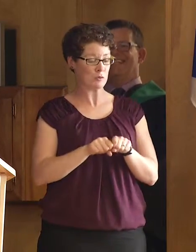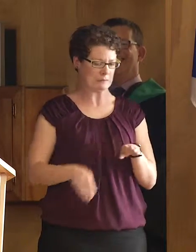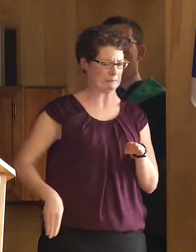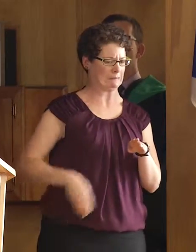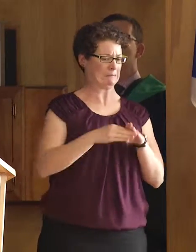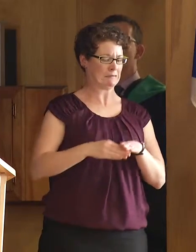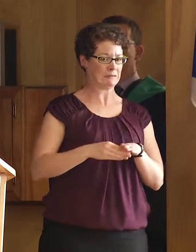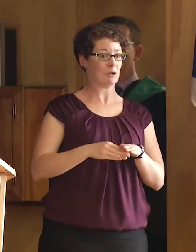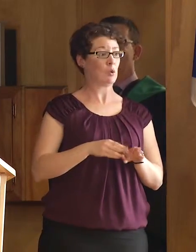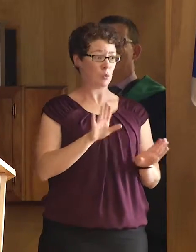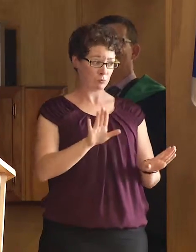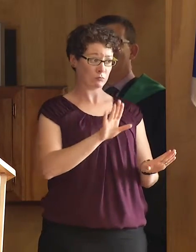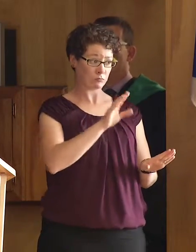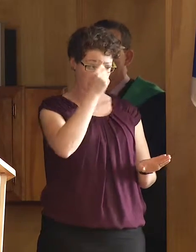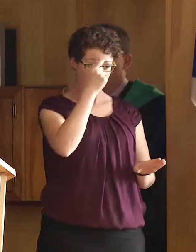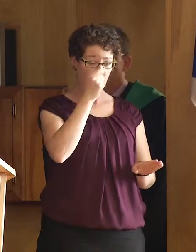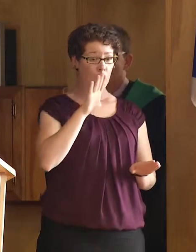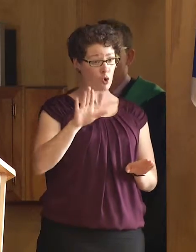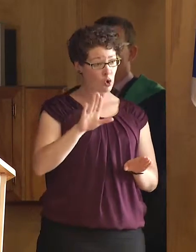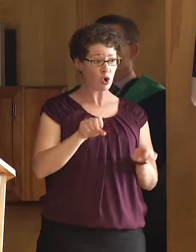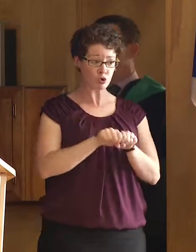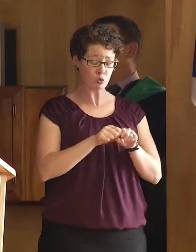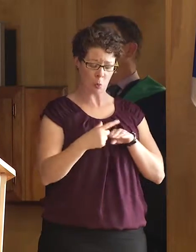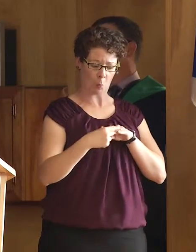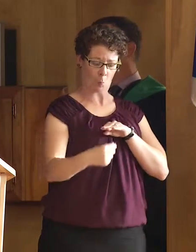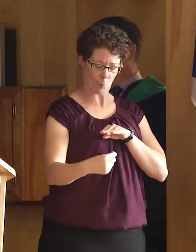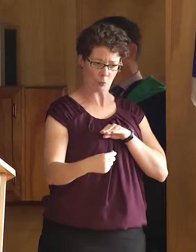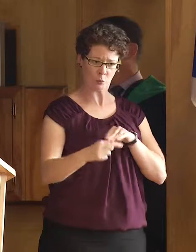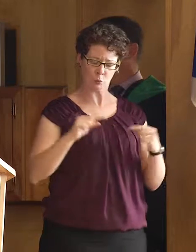and trust me when I say her shoes are pointy.